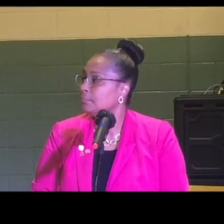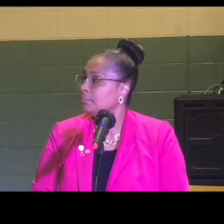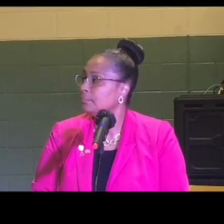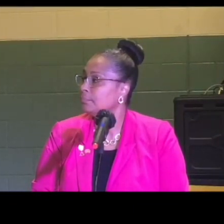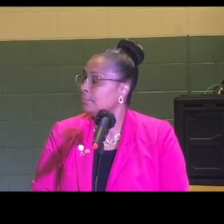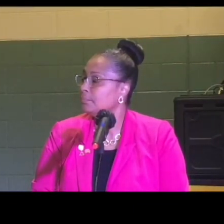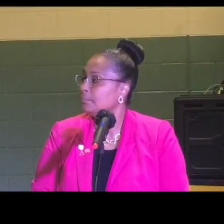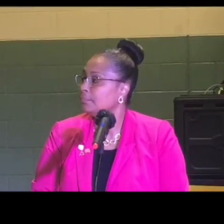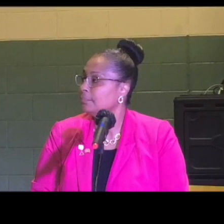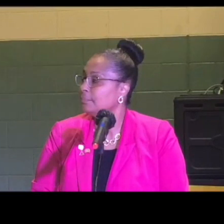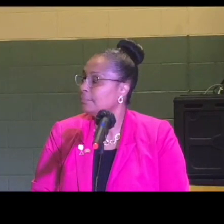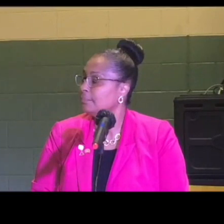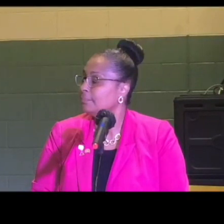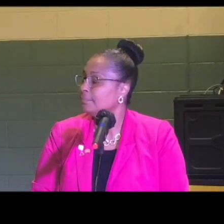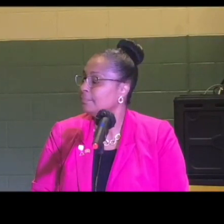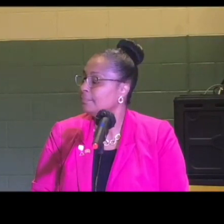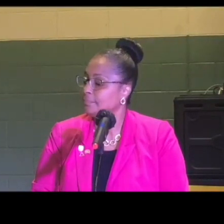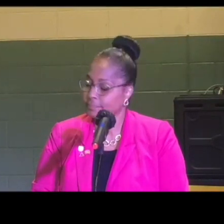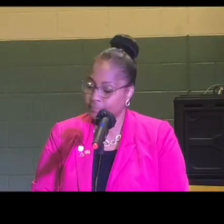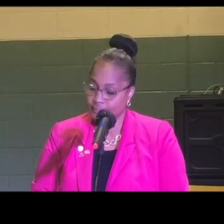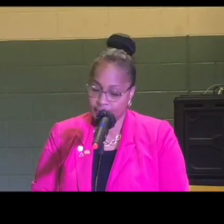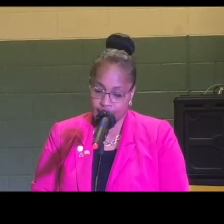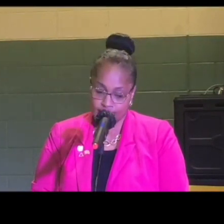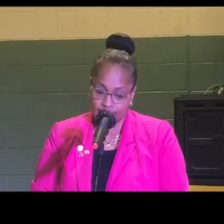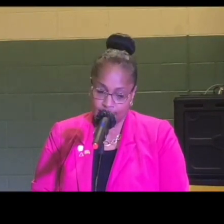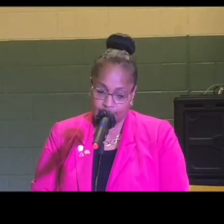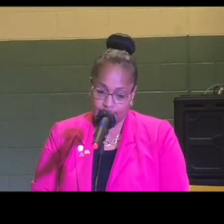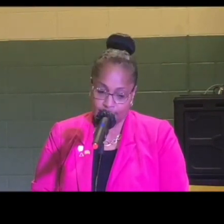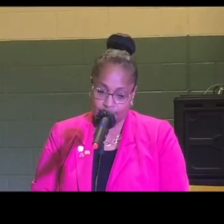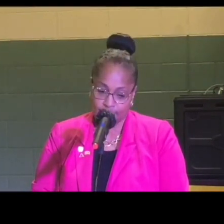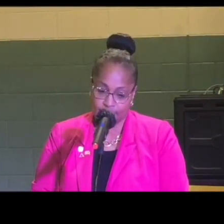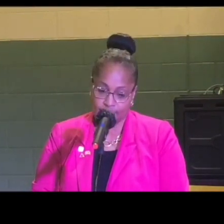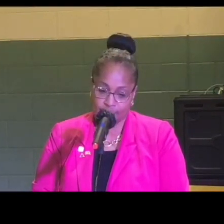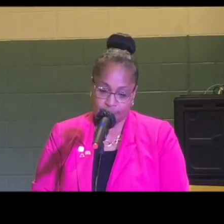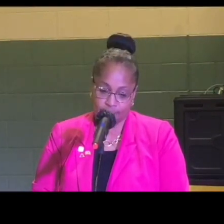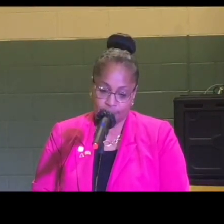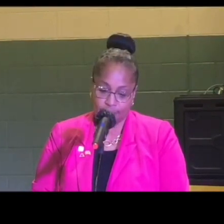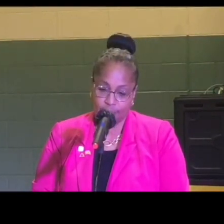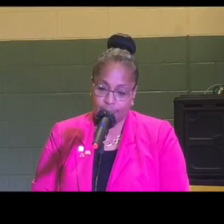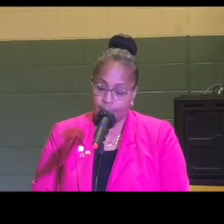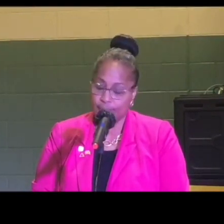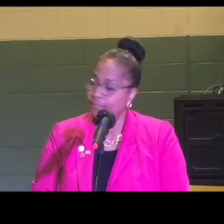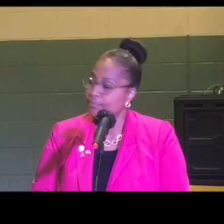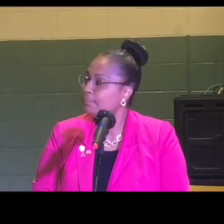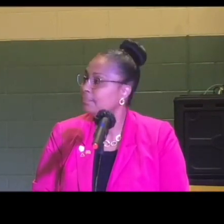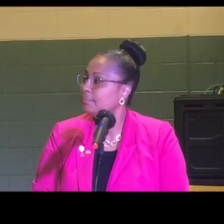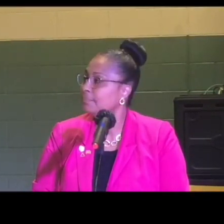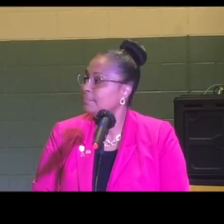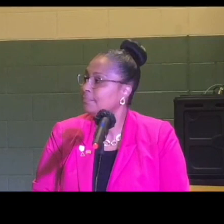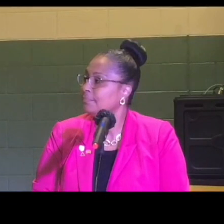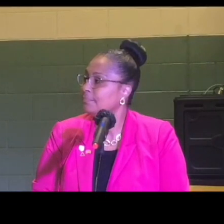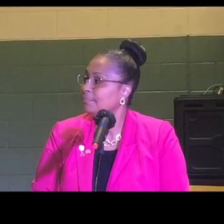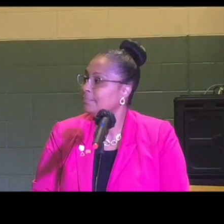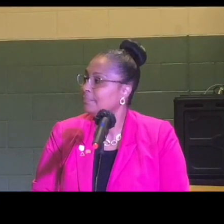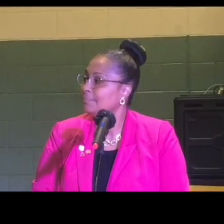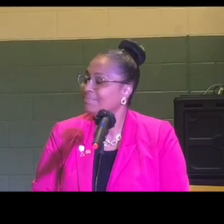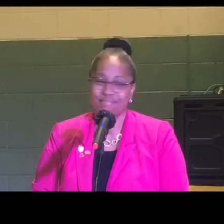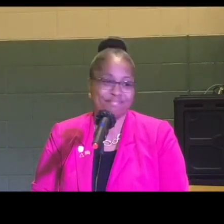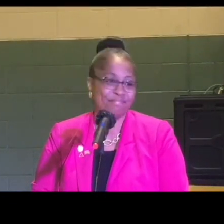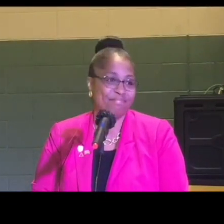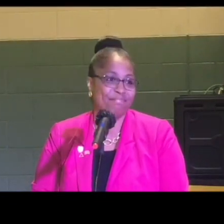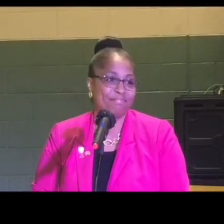which candidate will answer the first question. And the first question will go to Ms. Herkenroeder.